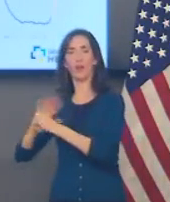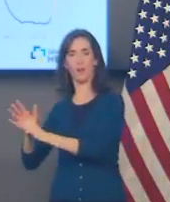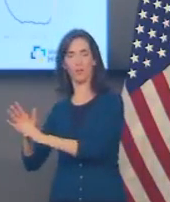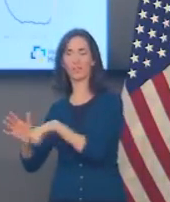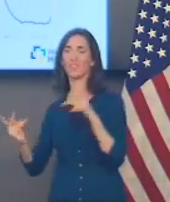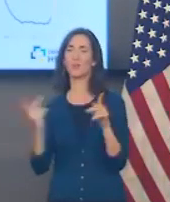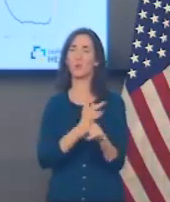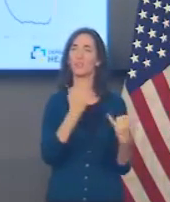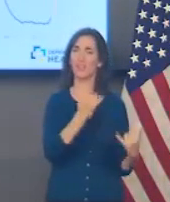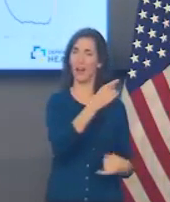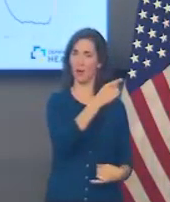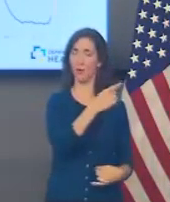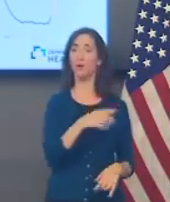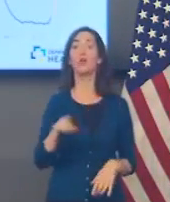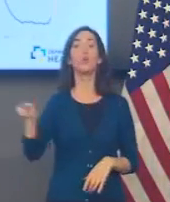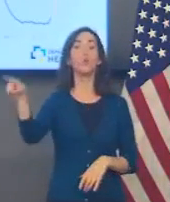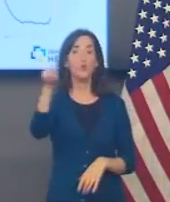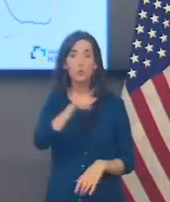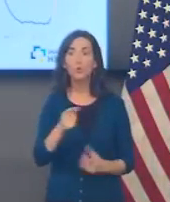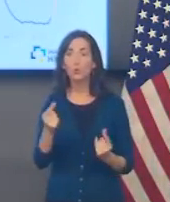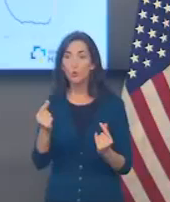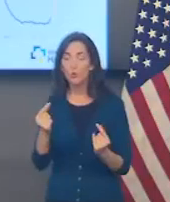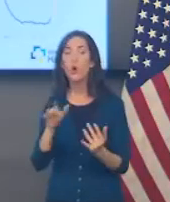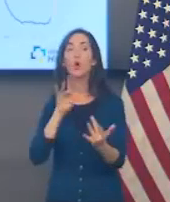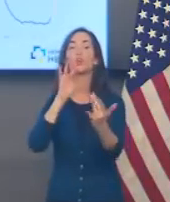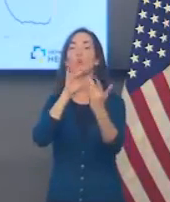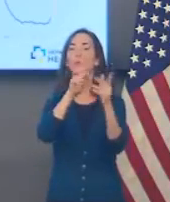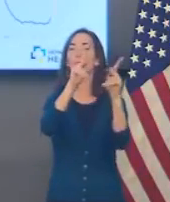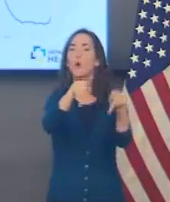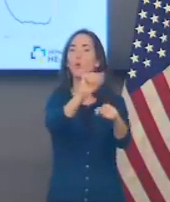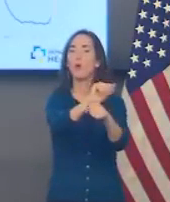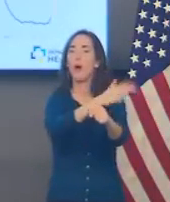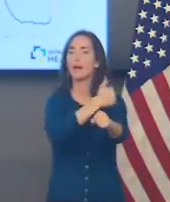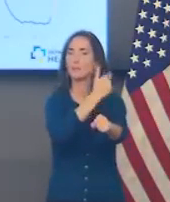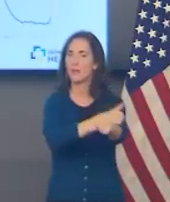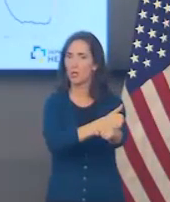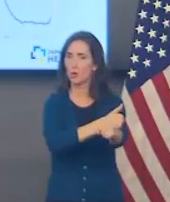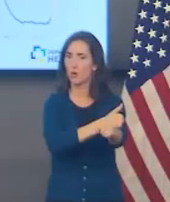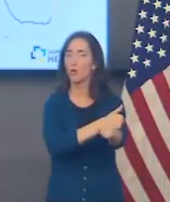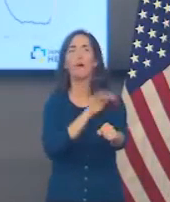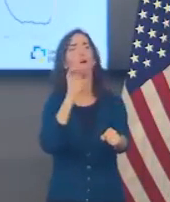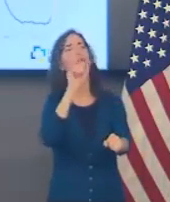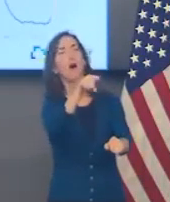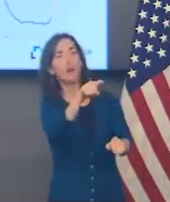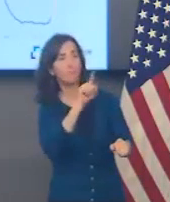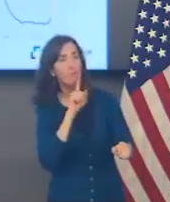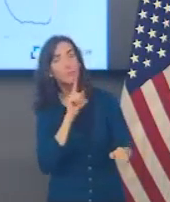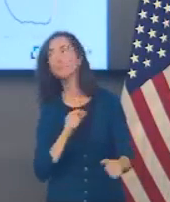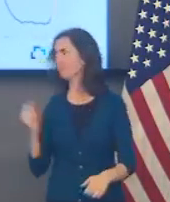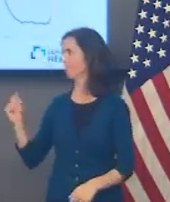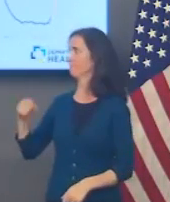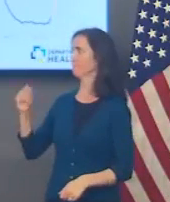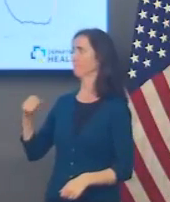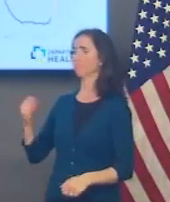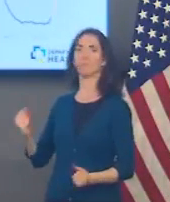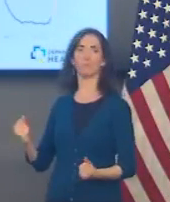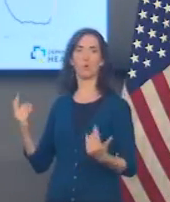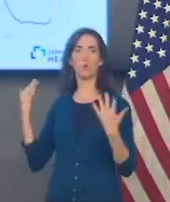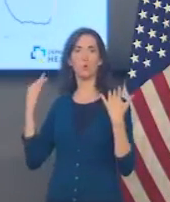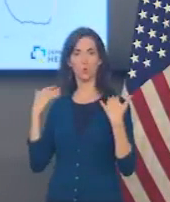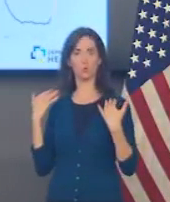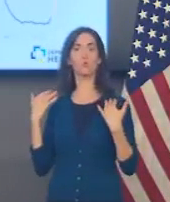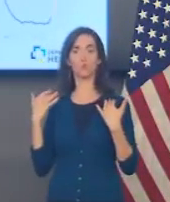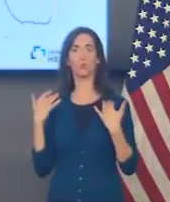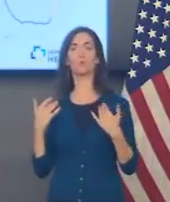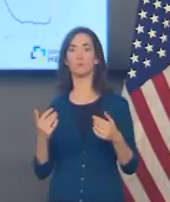you reach out to anyone that works in a hospital, they will tell you they feel that hospitals are literally bursting at the seams